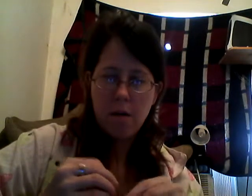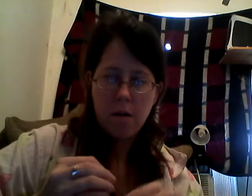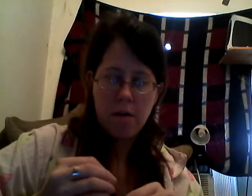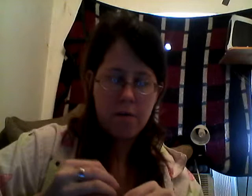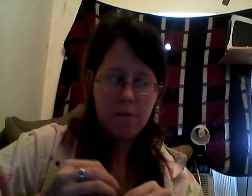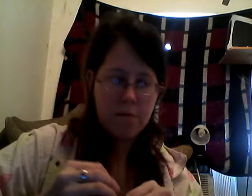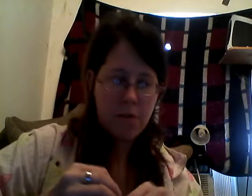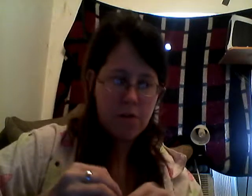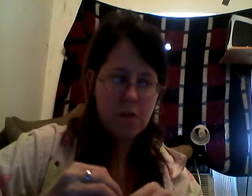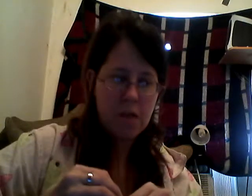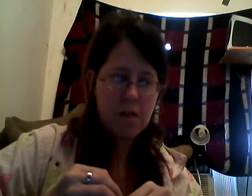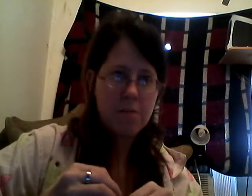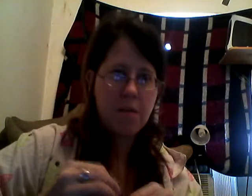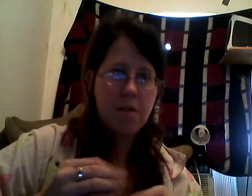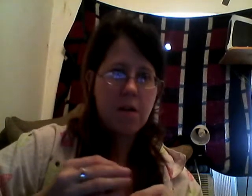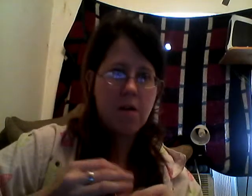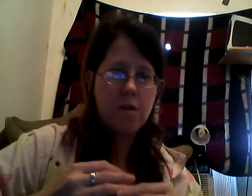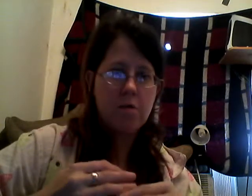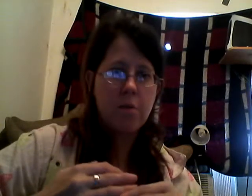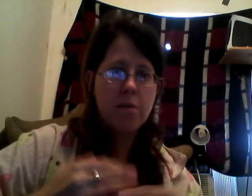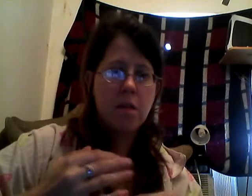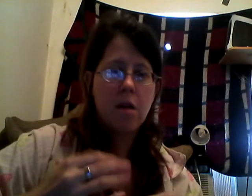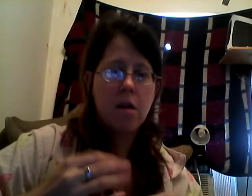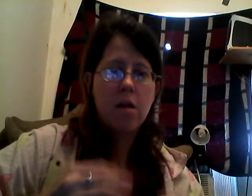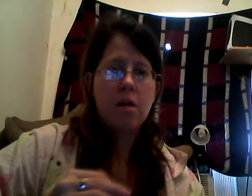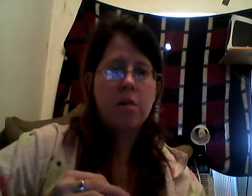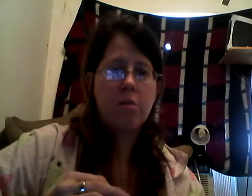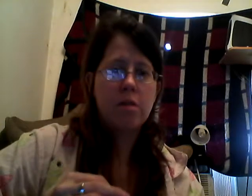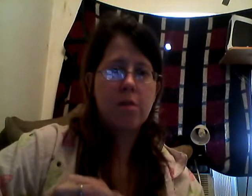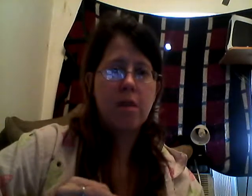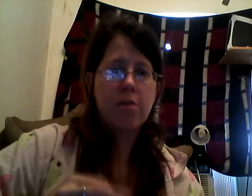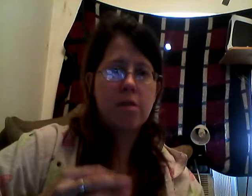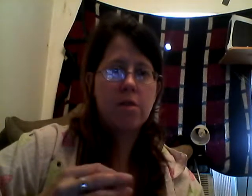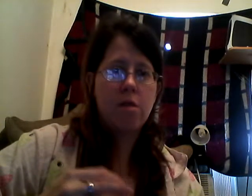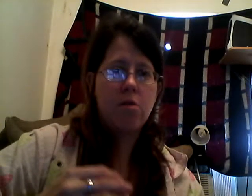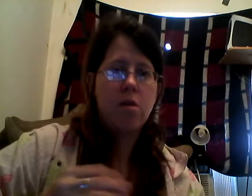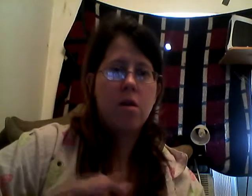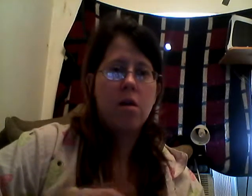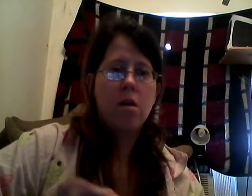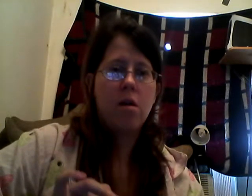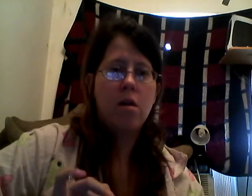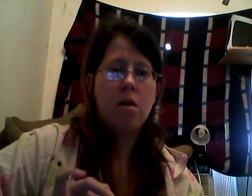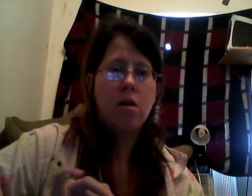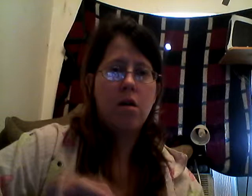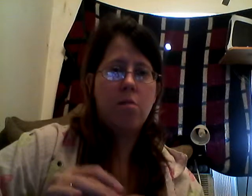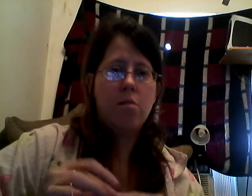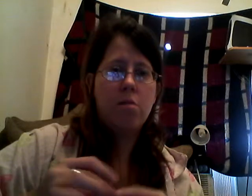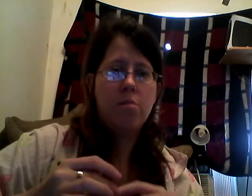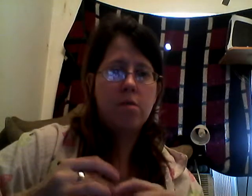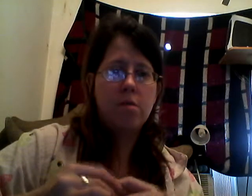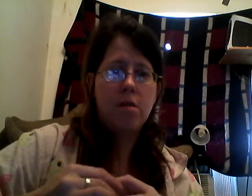yeah, the 13th, I'm definitely going to be busy, because I'm going to be getting ready to go. So, um, but, uh,